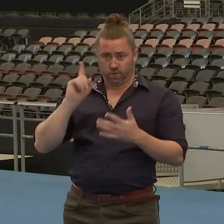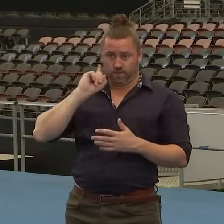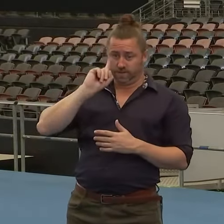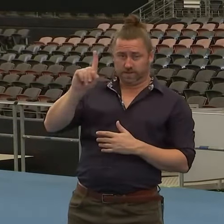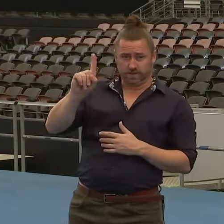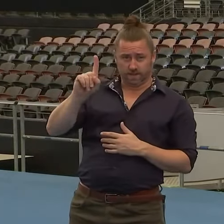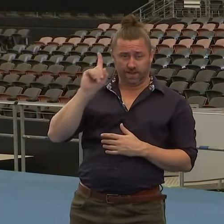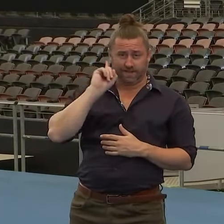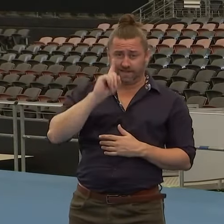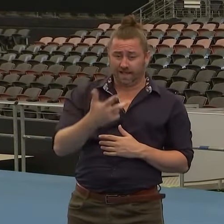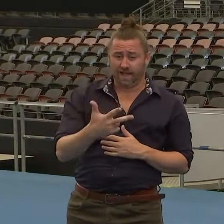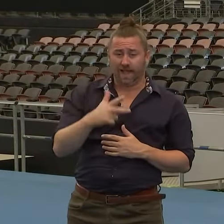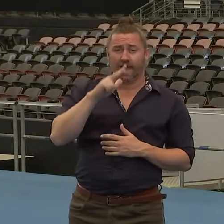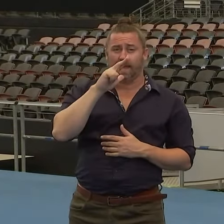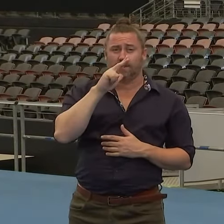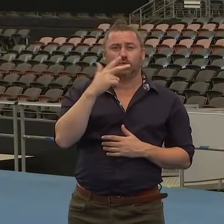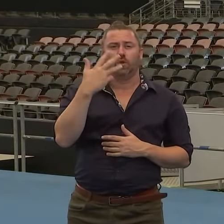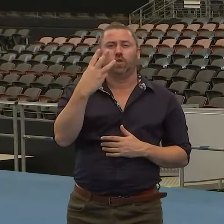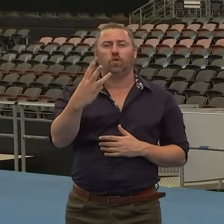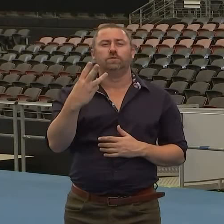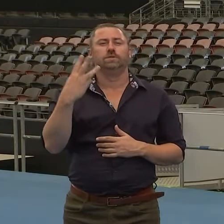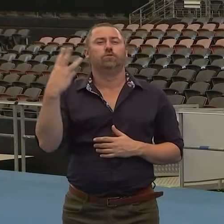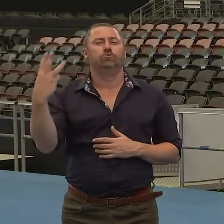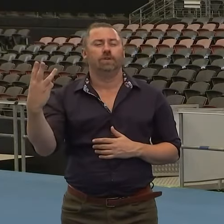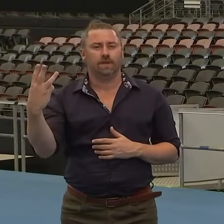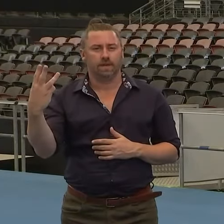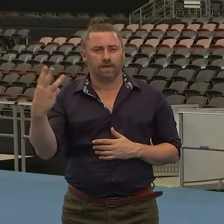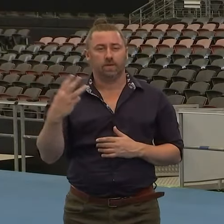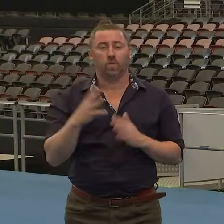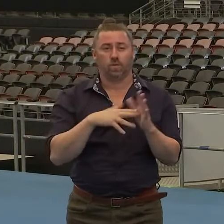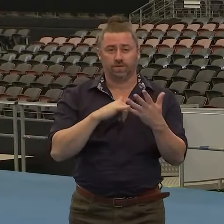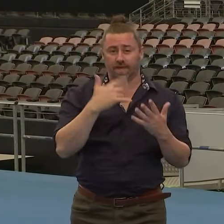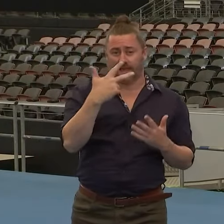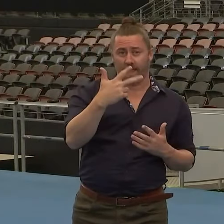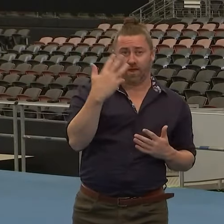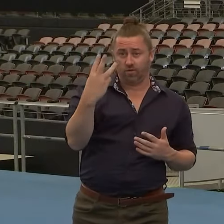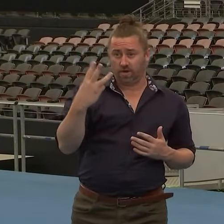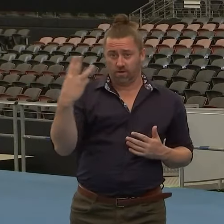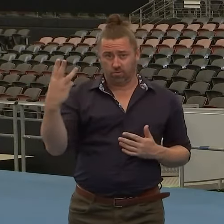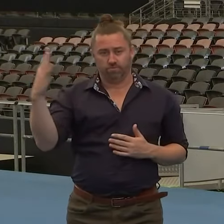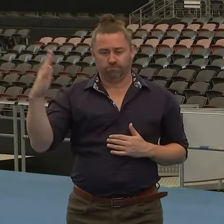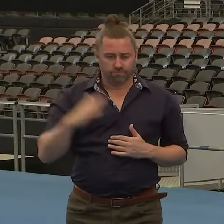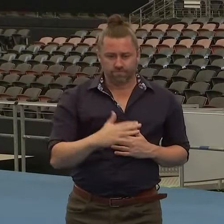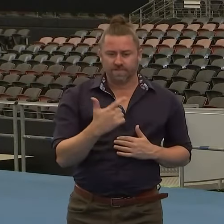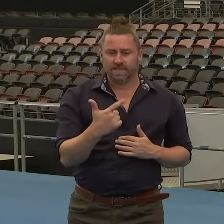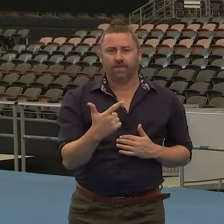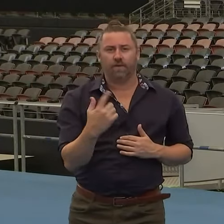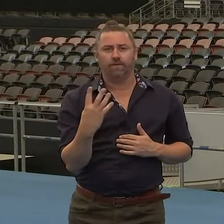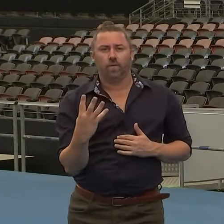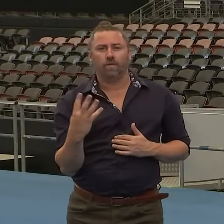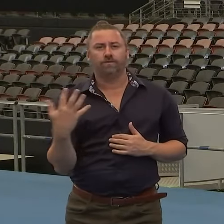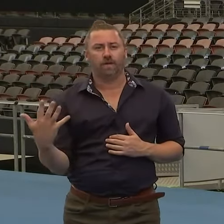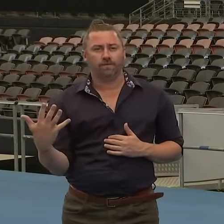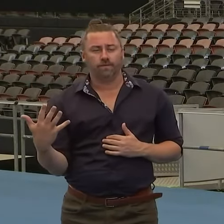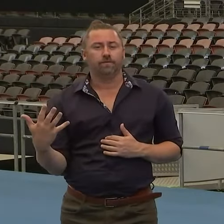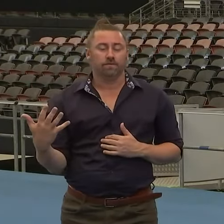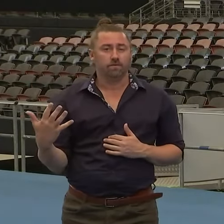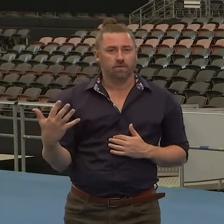when it was 833. So, we have gone from 833 to 745. Of course, we shouldn't